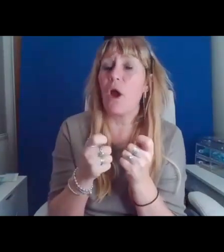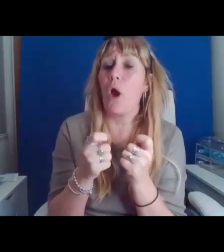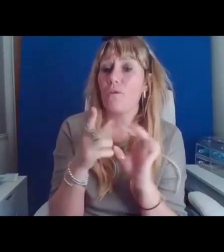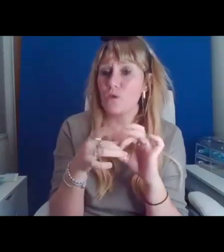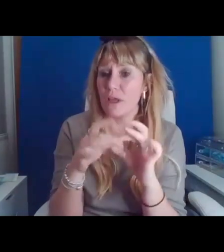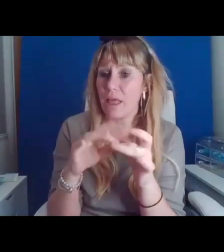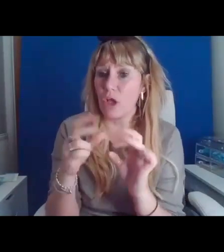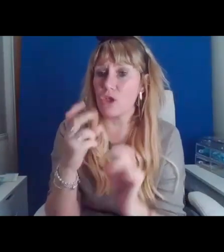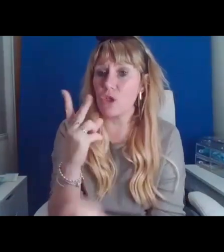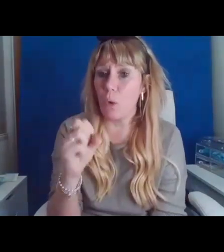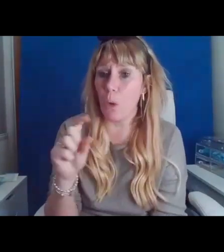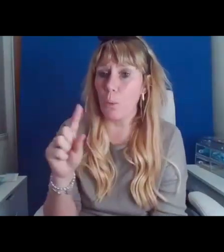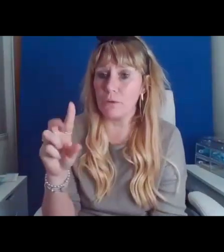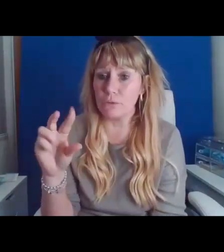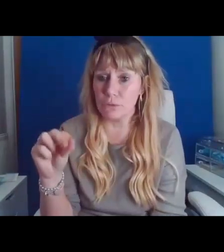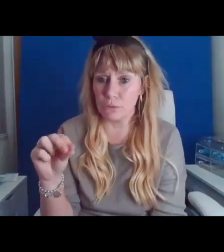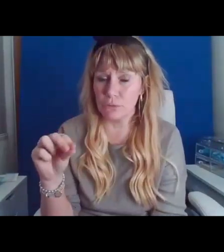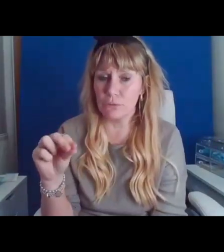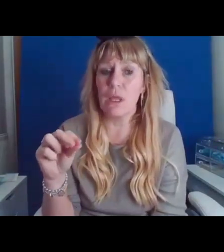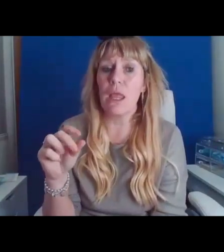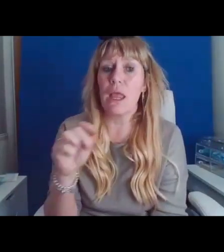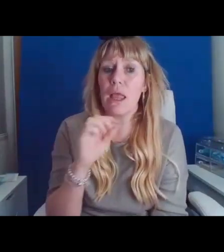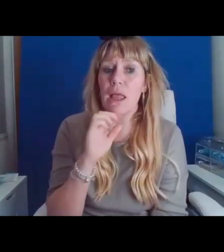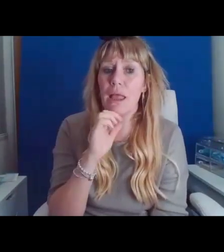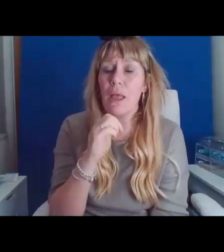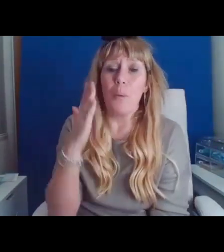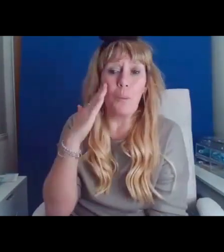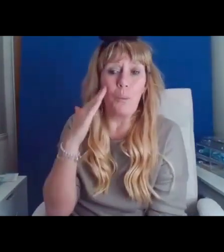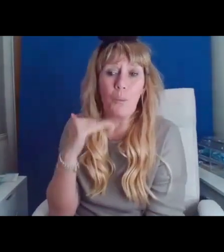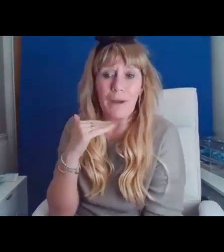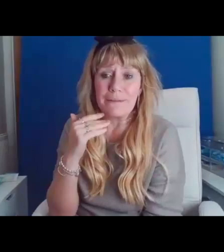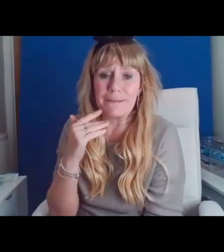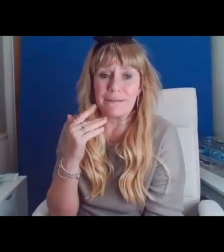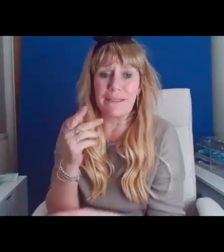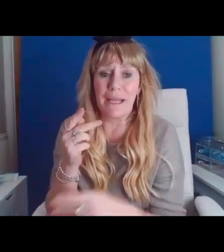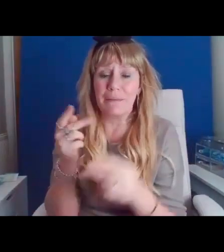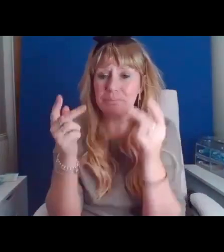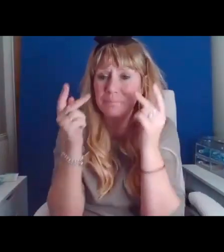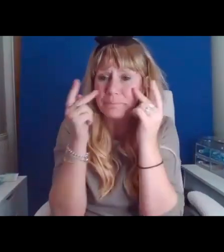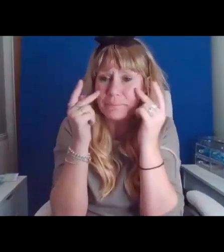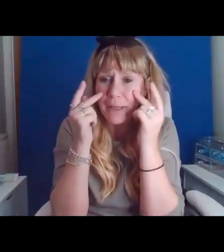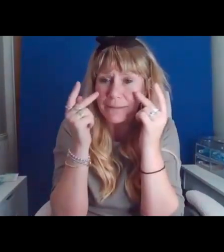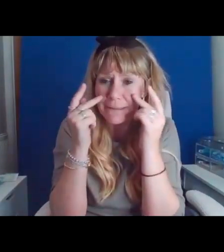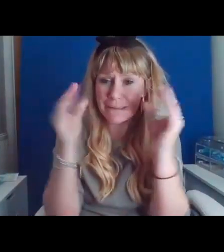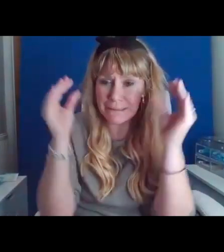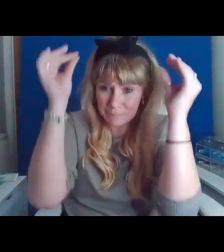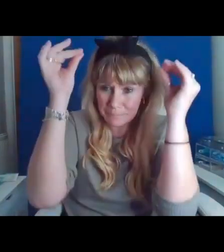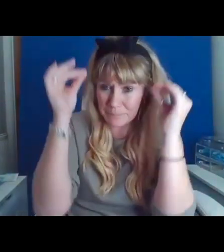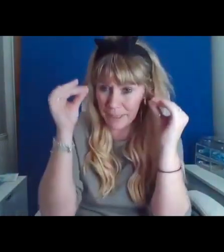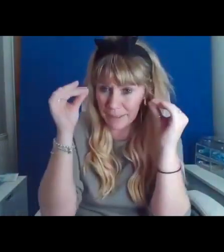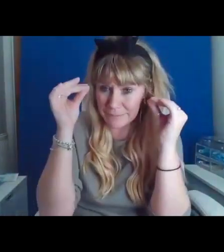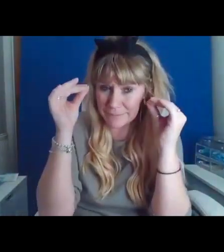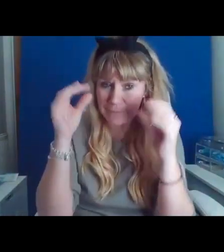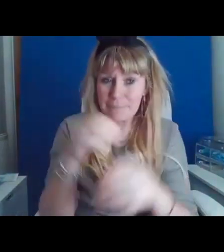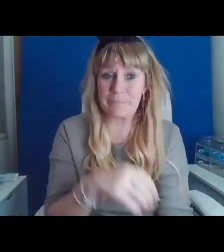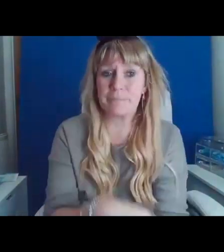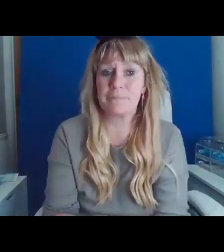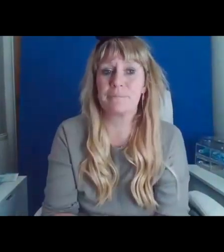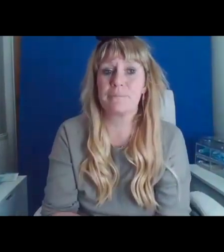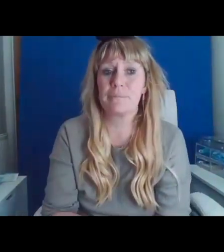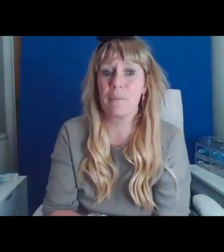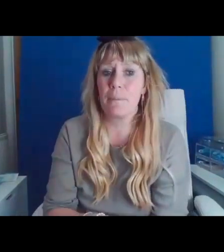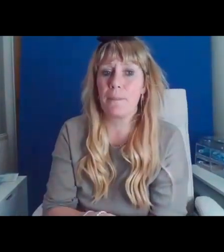skin and green eyes behind black plastic glasses. I'm wearing a purple Trilby hat over my hennaed crop,